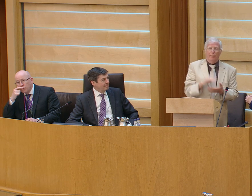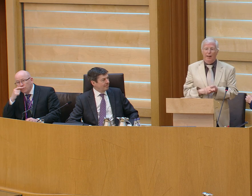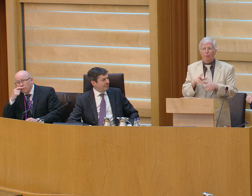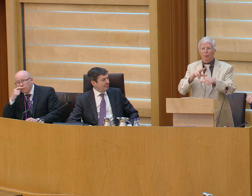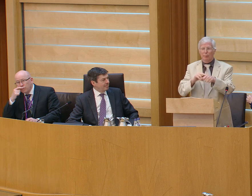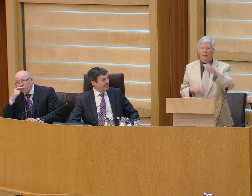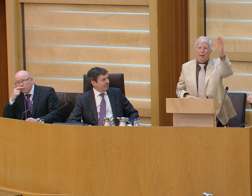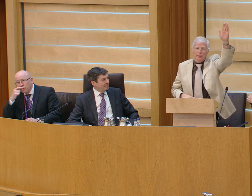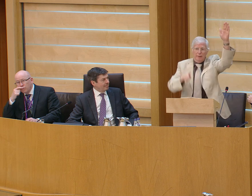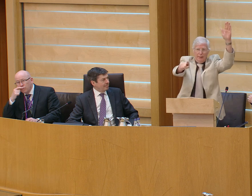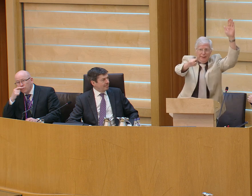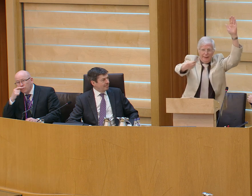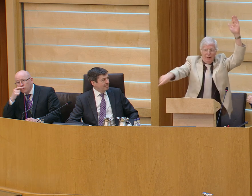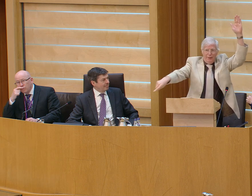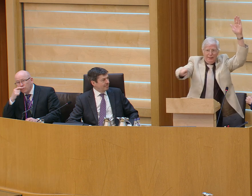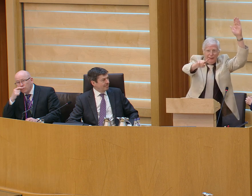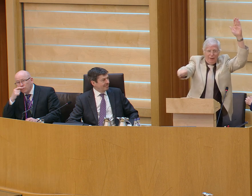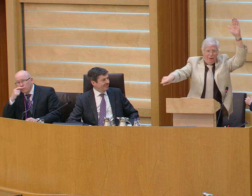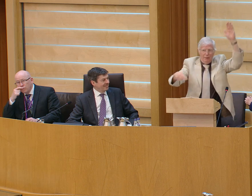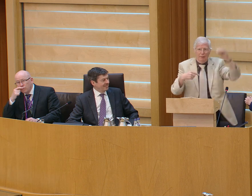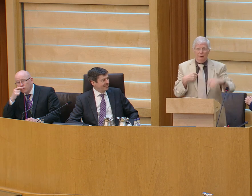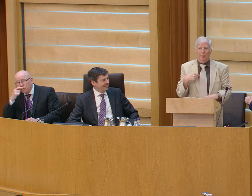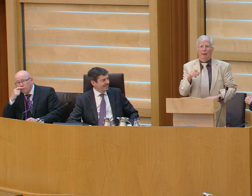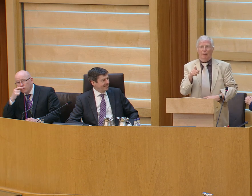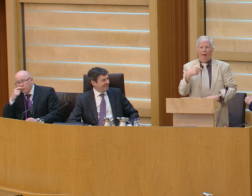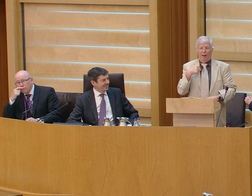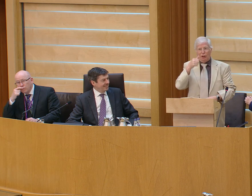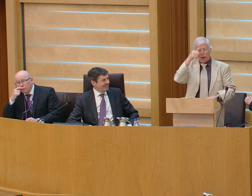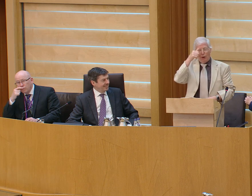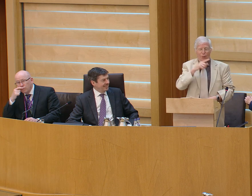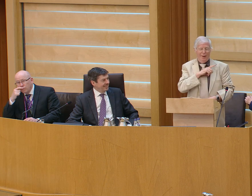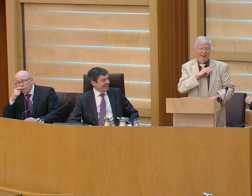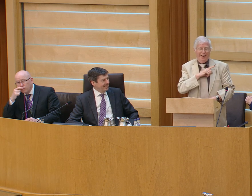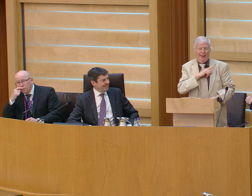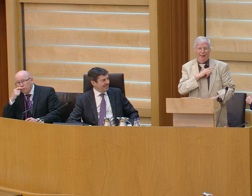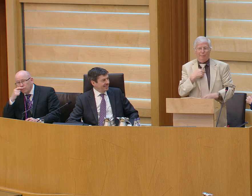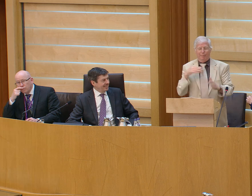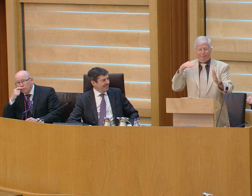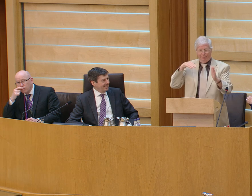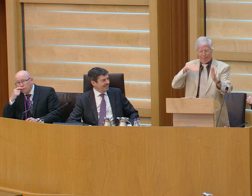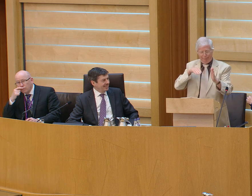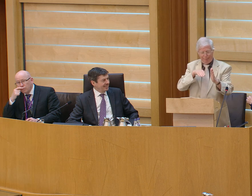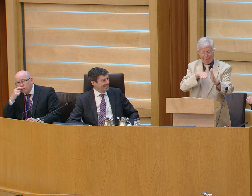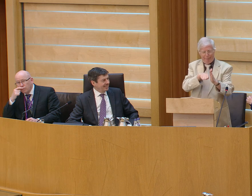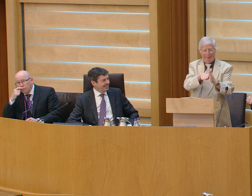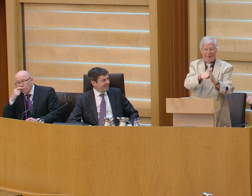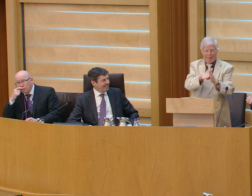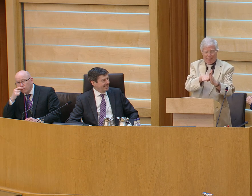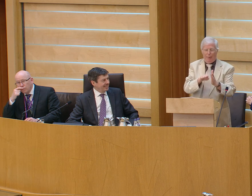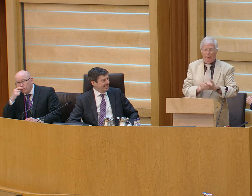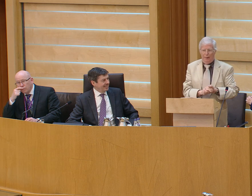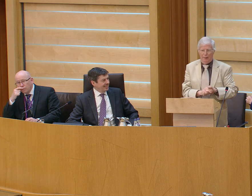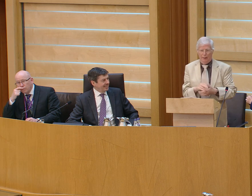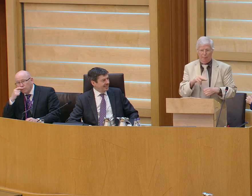and further down the road I saw another policeman waving me to the side of the road and I thought I knew what was happening